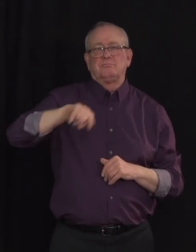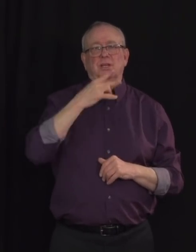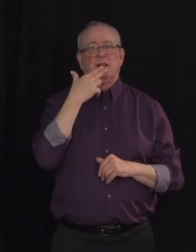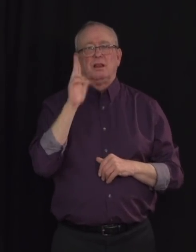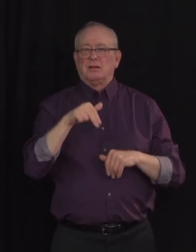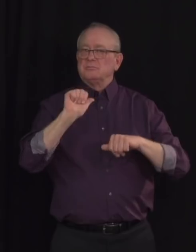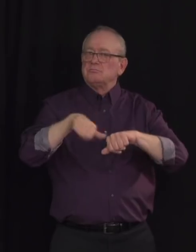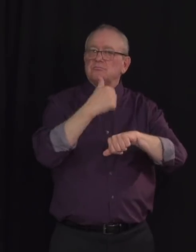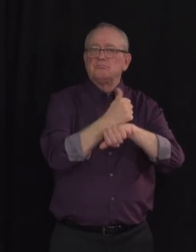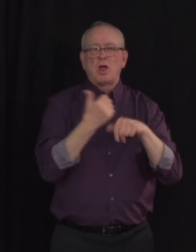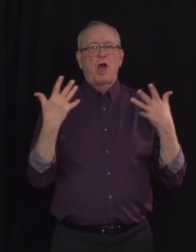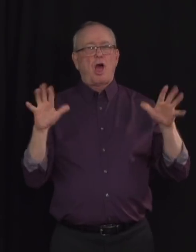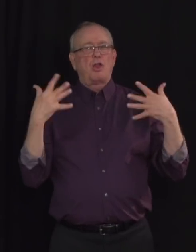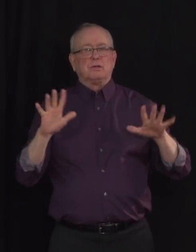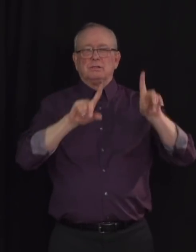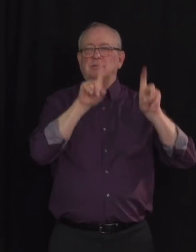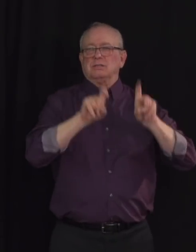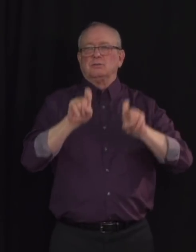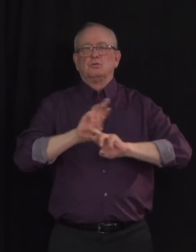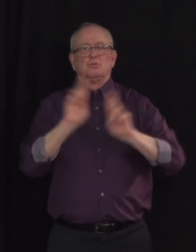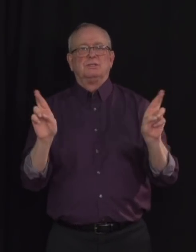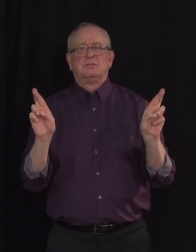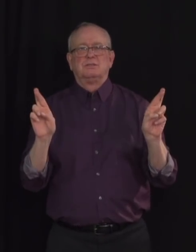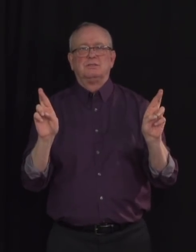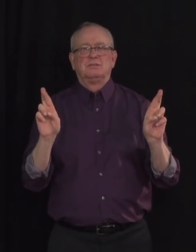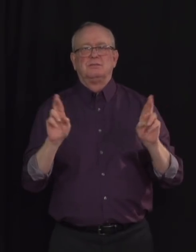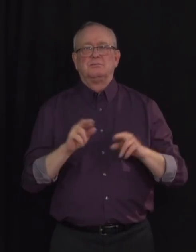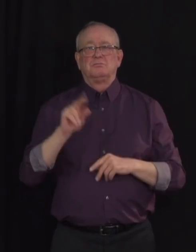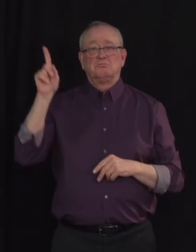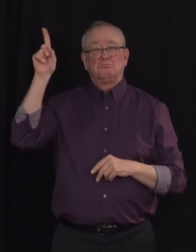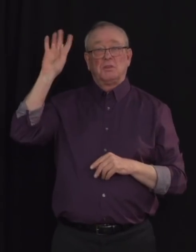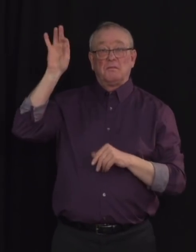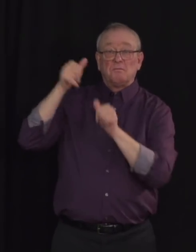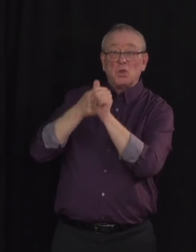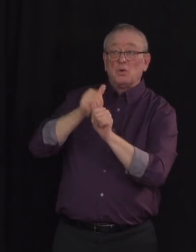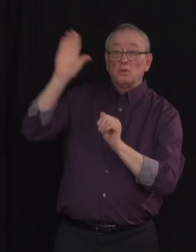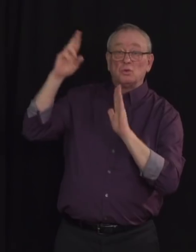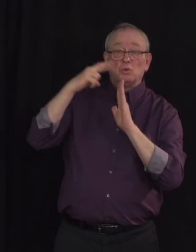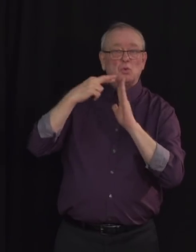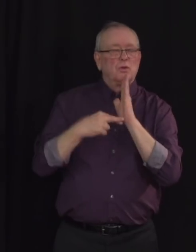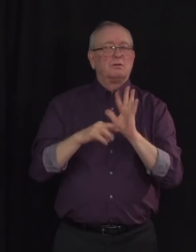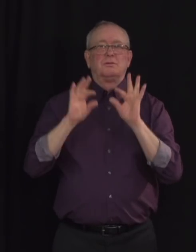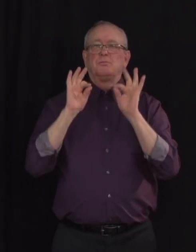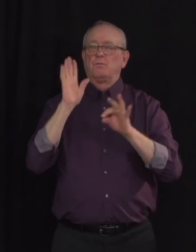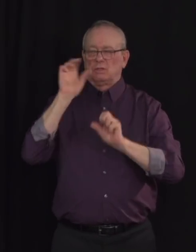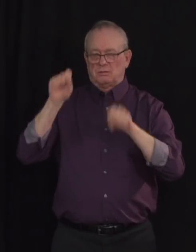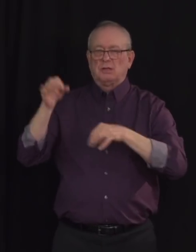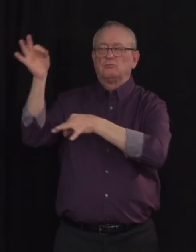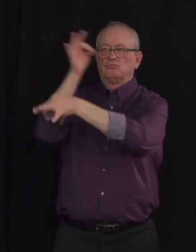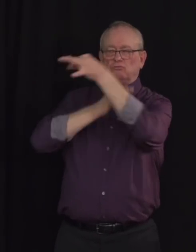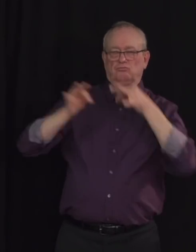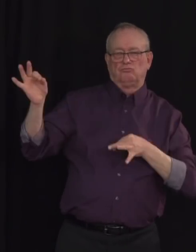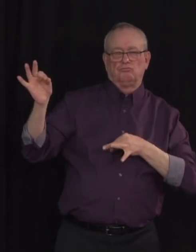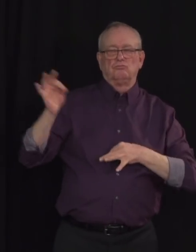are well positioned to support this new federal requirement. Also, starting February 15th, travellers